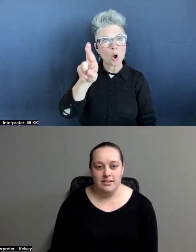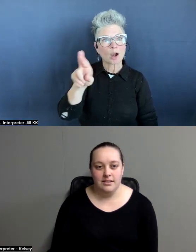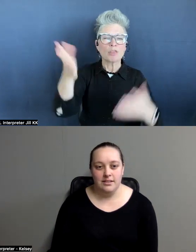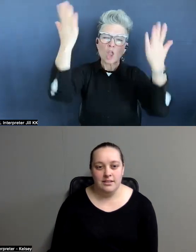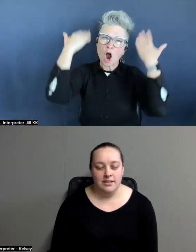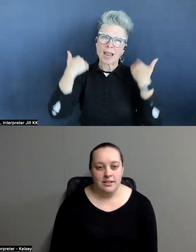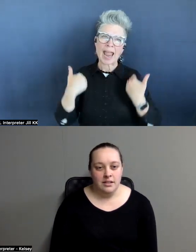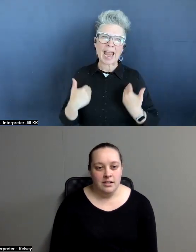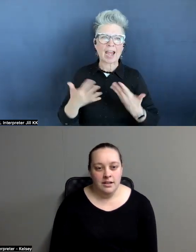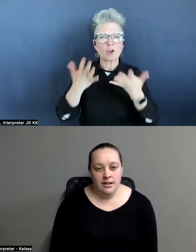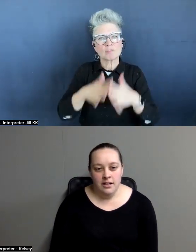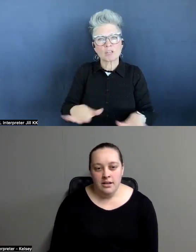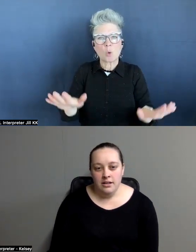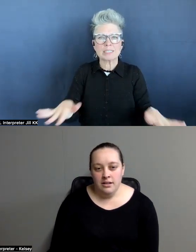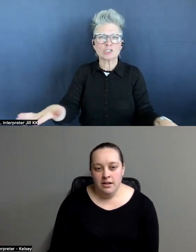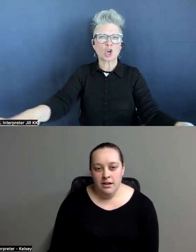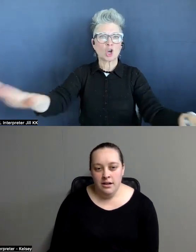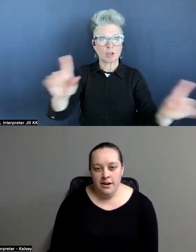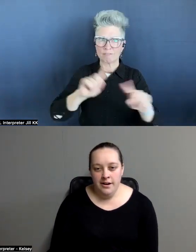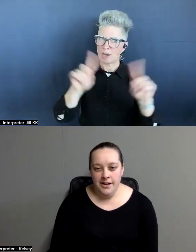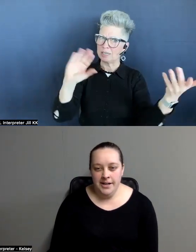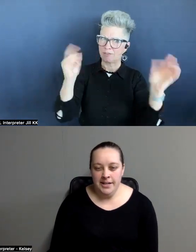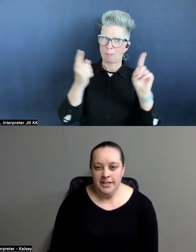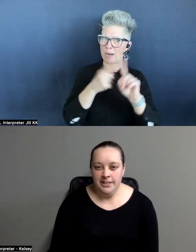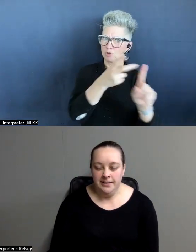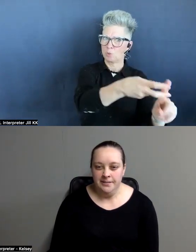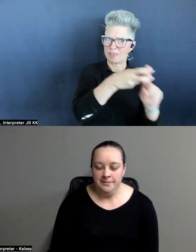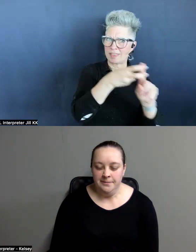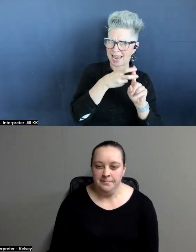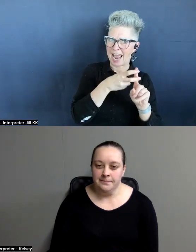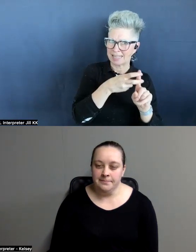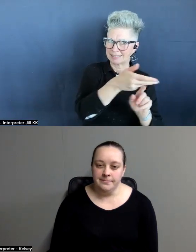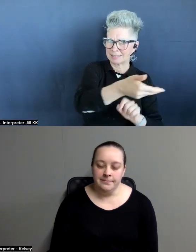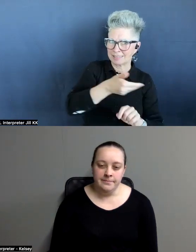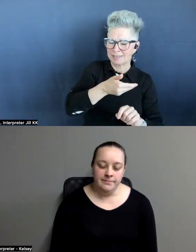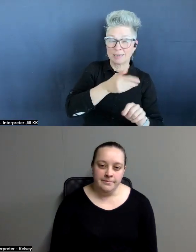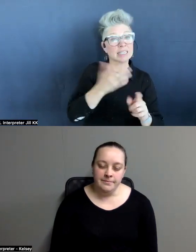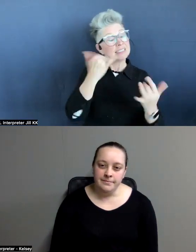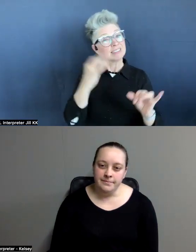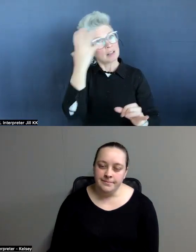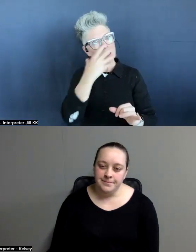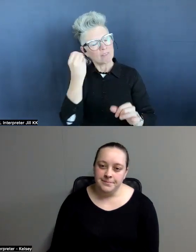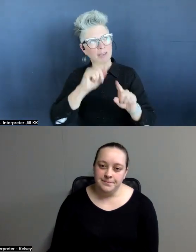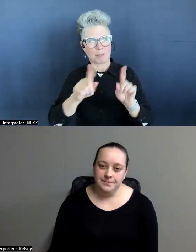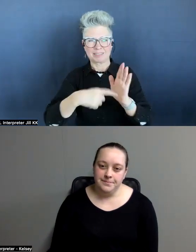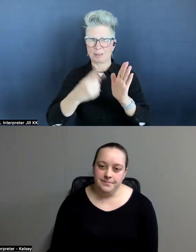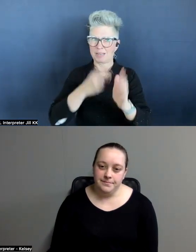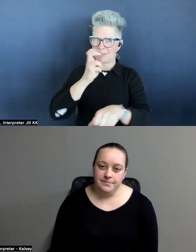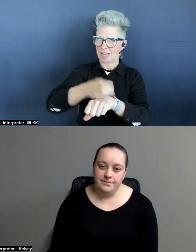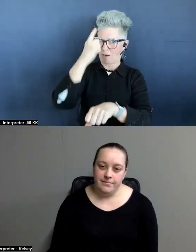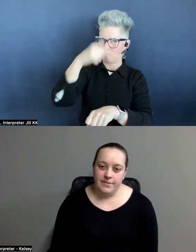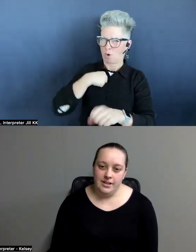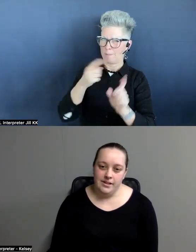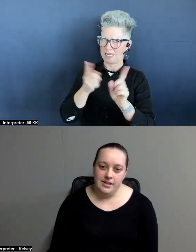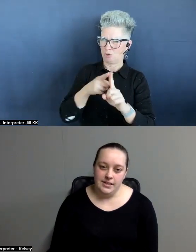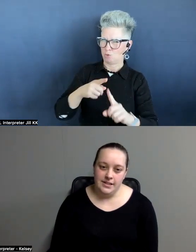And so very different from what was casted. And it was still lovely. But it's sometimes hard for me to get my arms